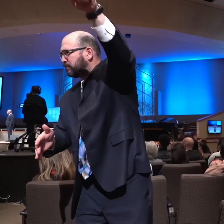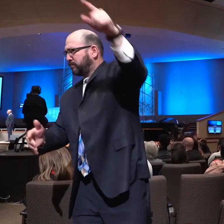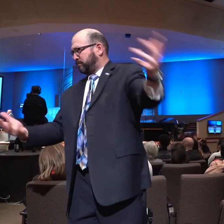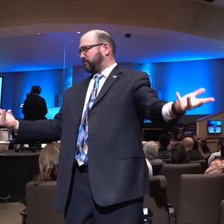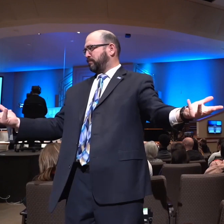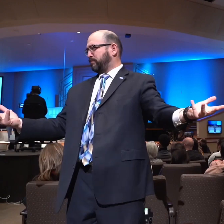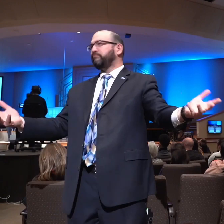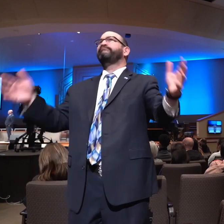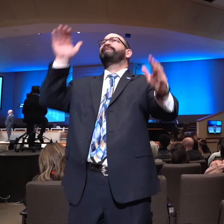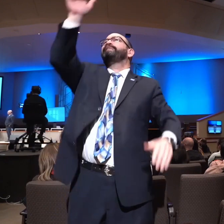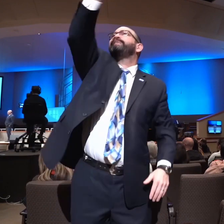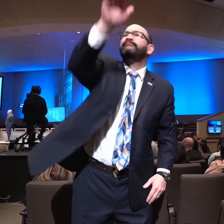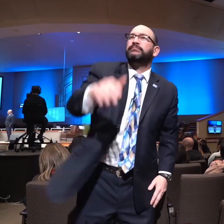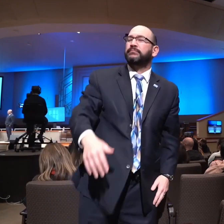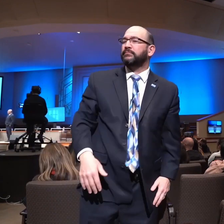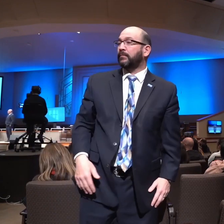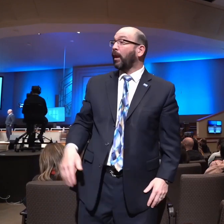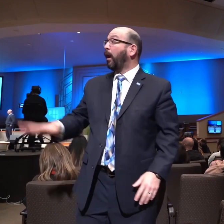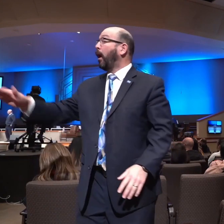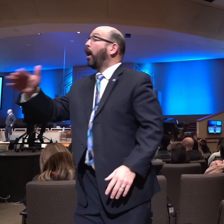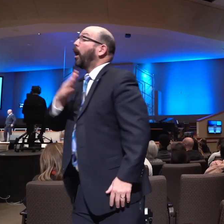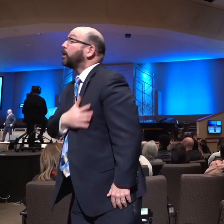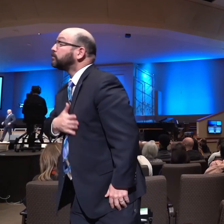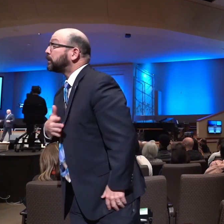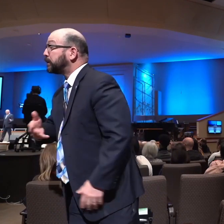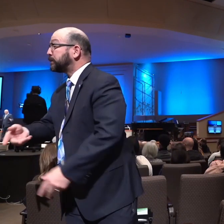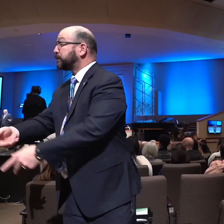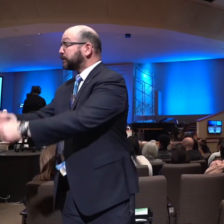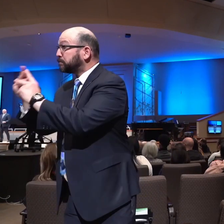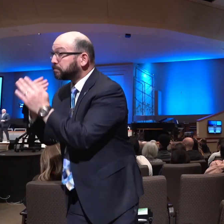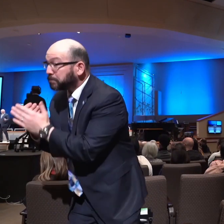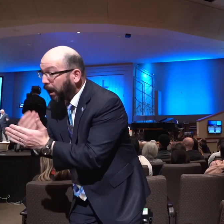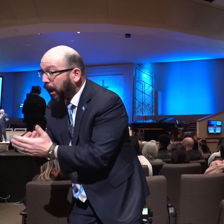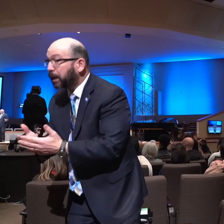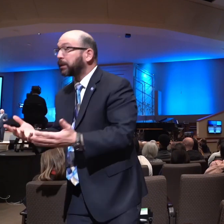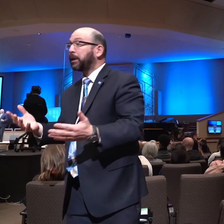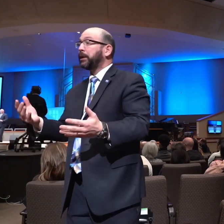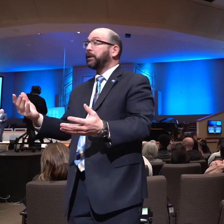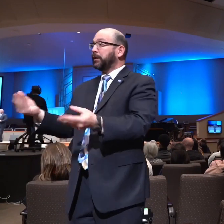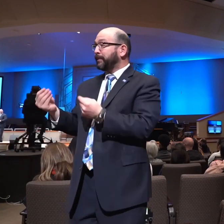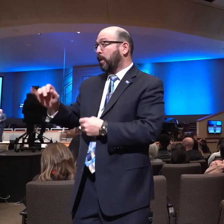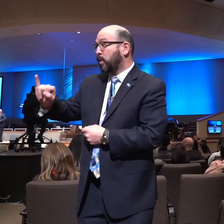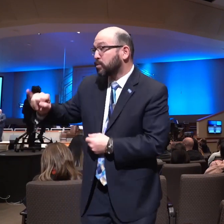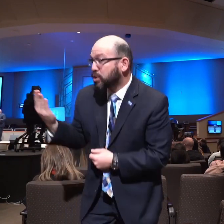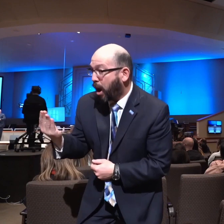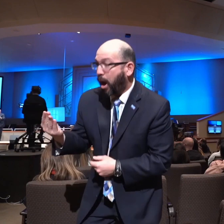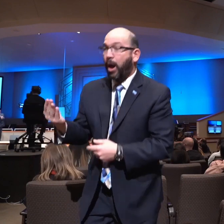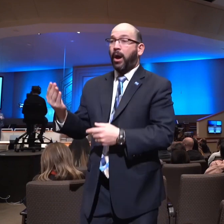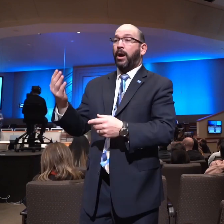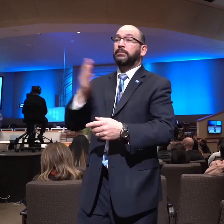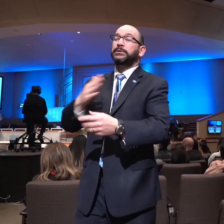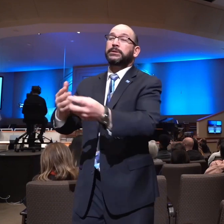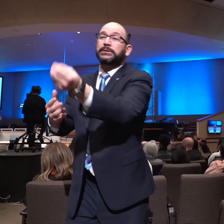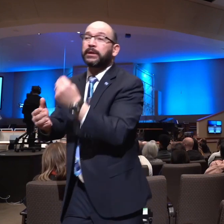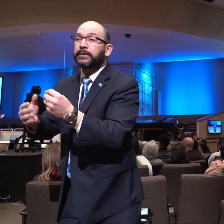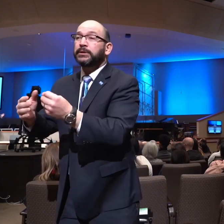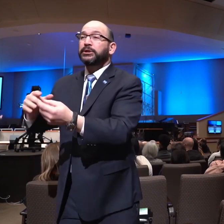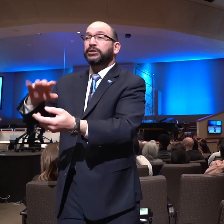People ask for favors and loans and money and jobs. And people ask for different hours and vacation and